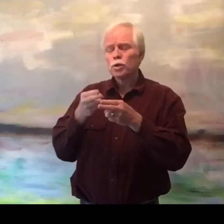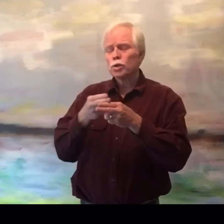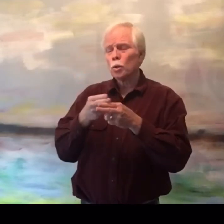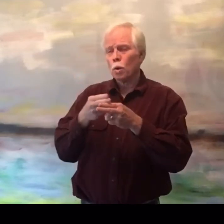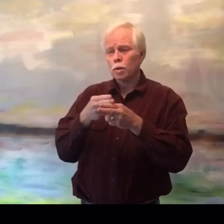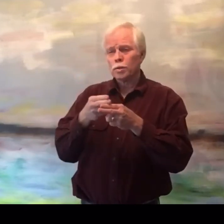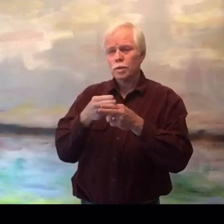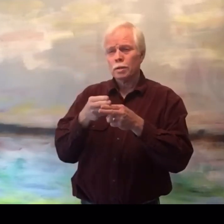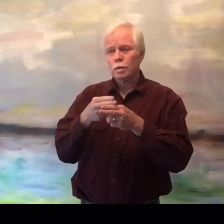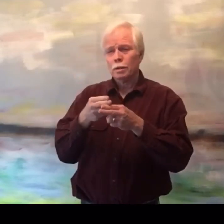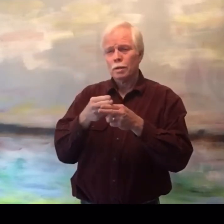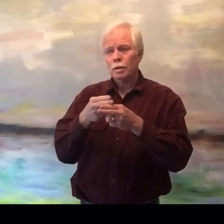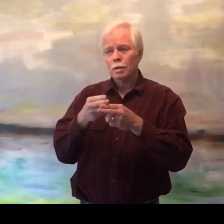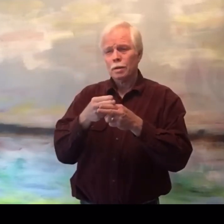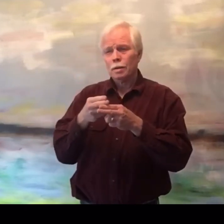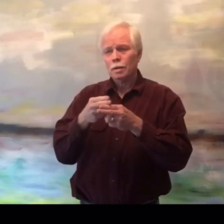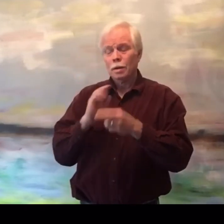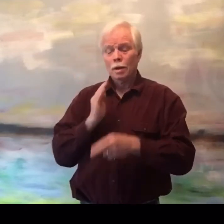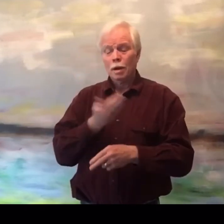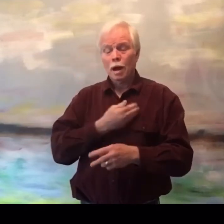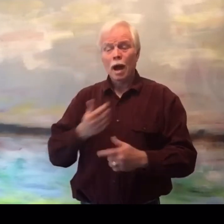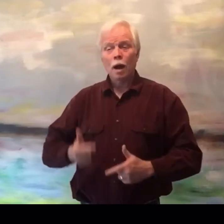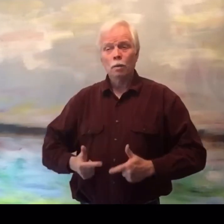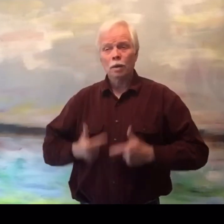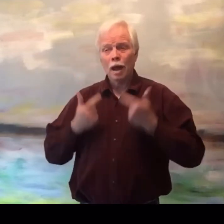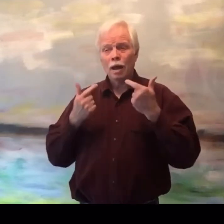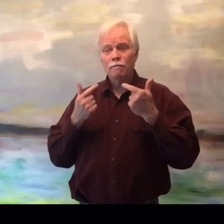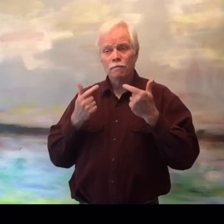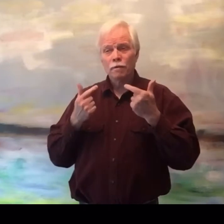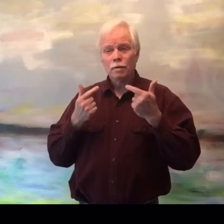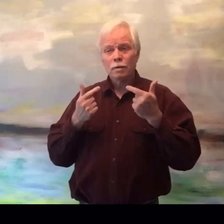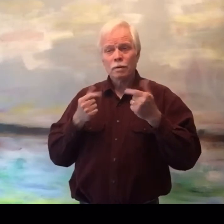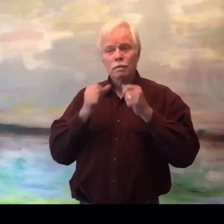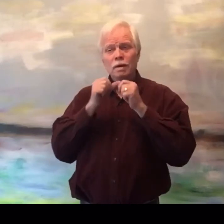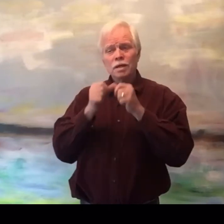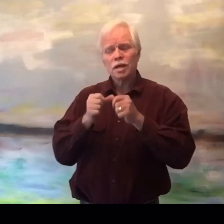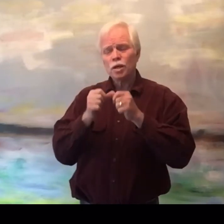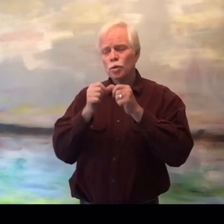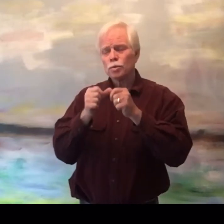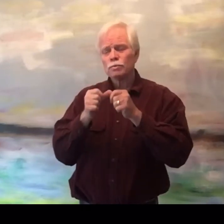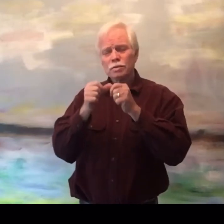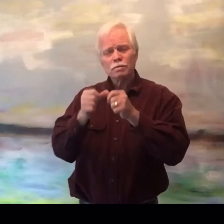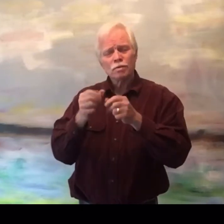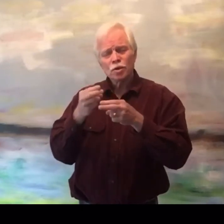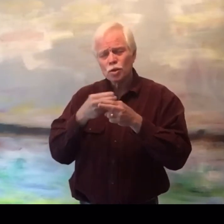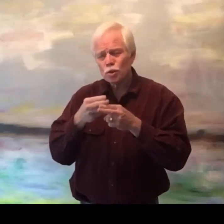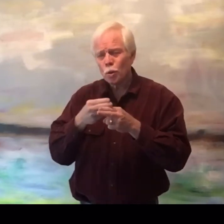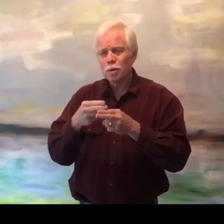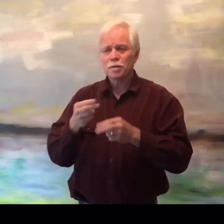short our life continues, short